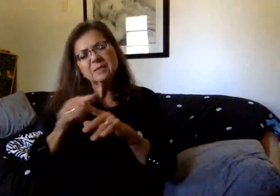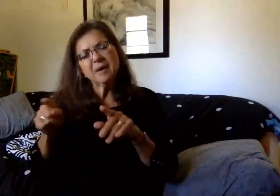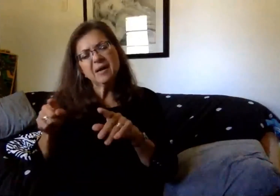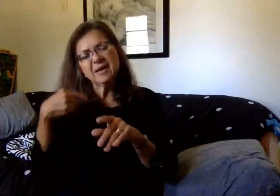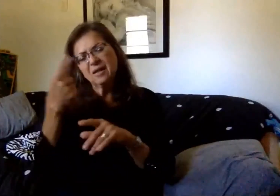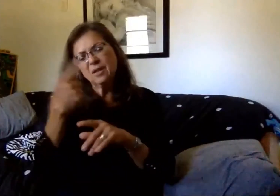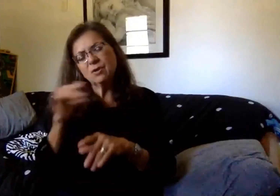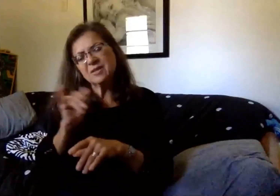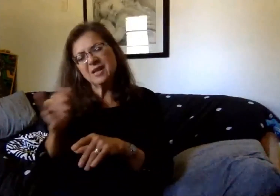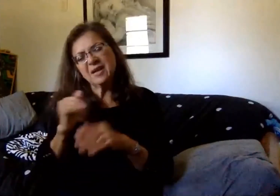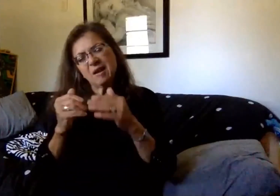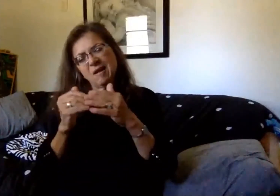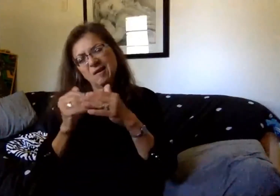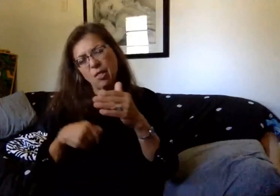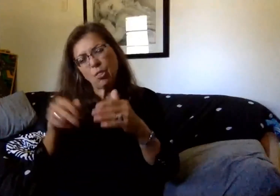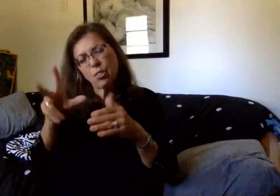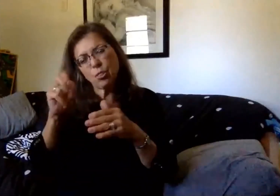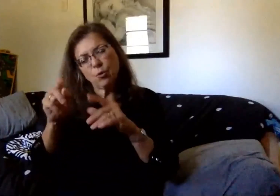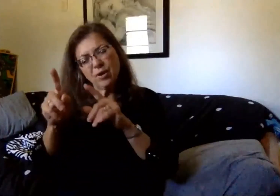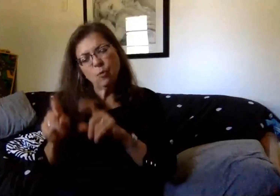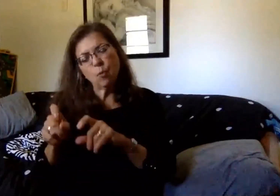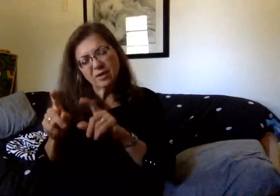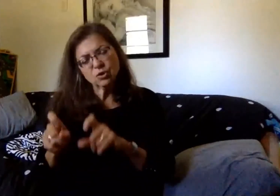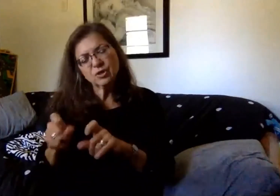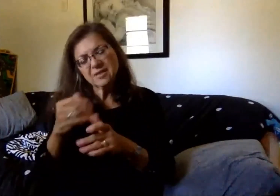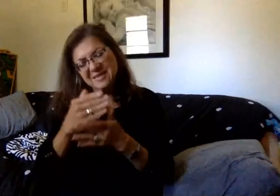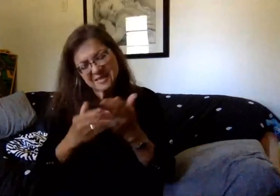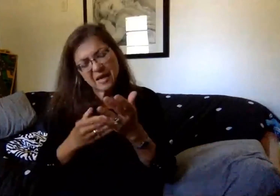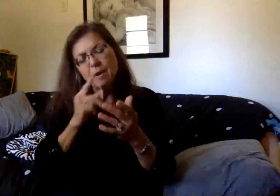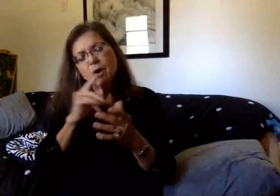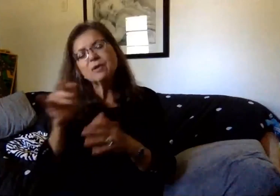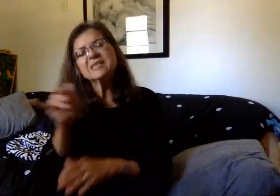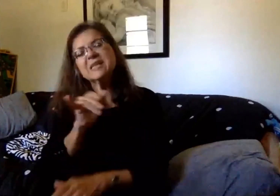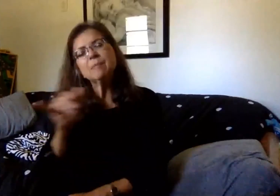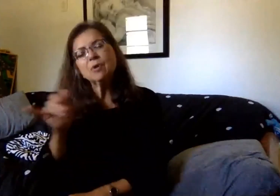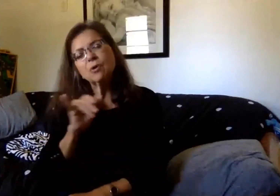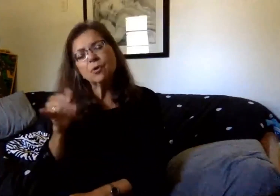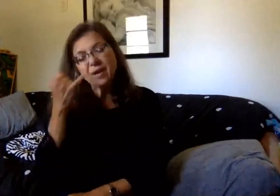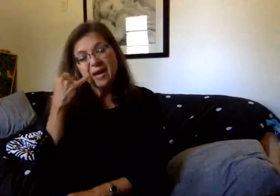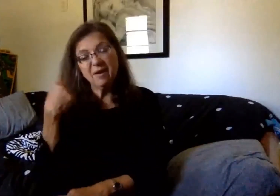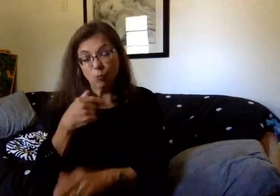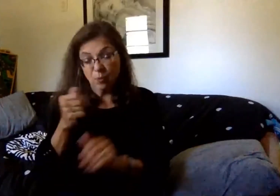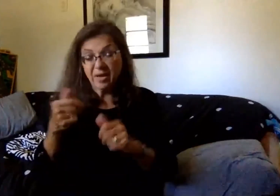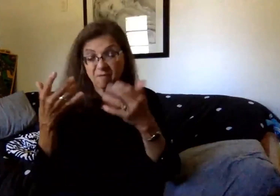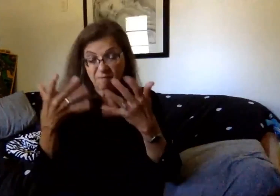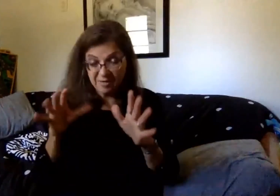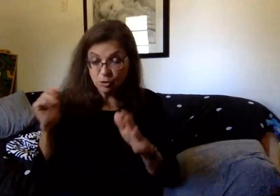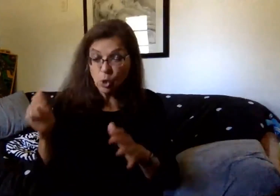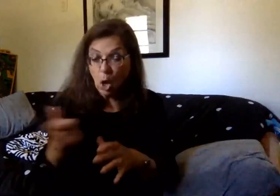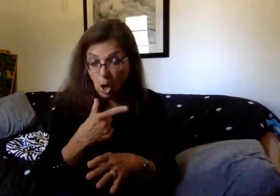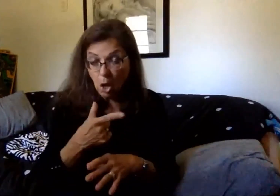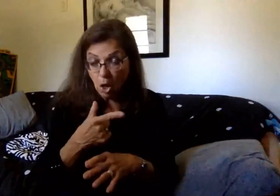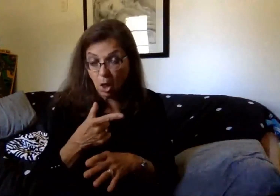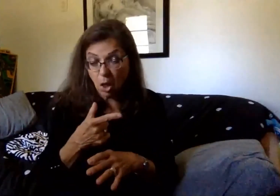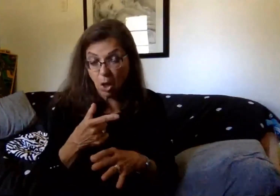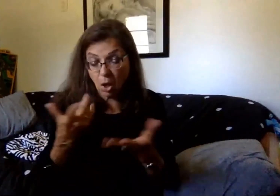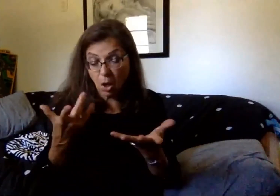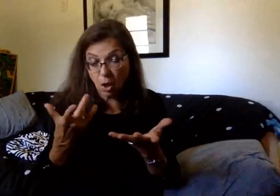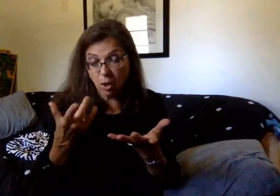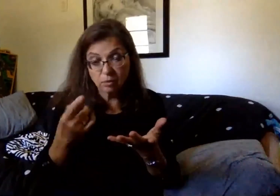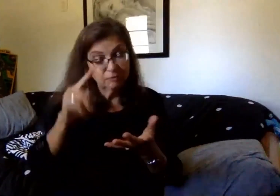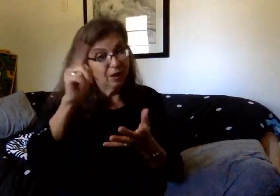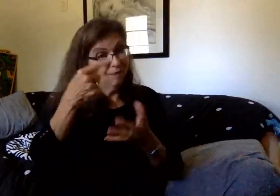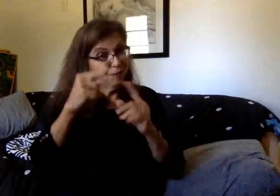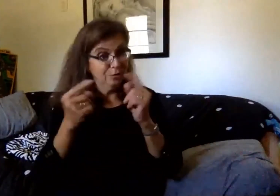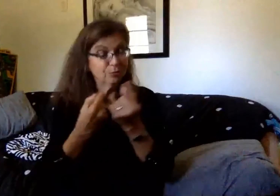got just under 30 questions. Some of them are similar, so if we're able to get through all of them today, this will be our first group that we've been